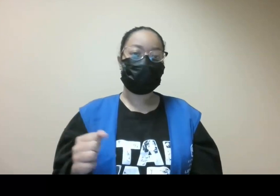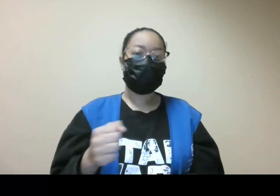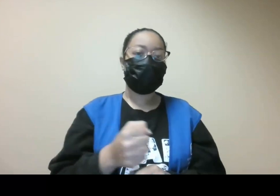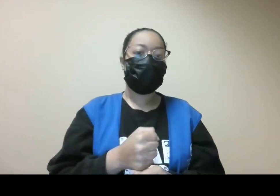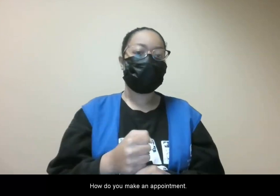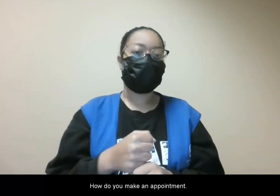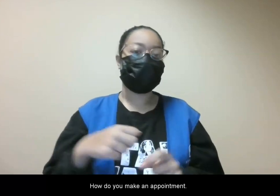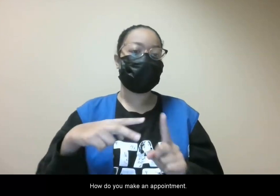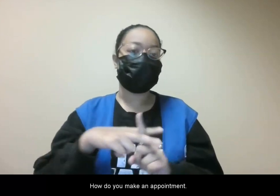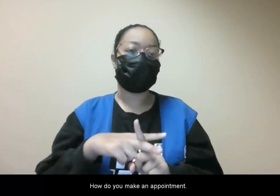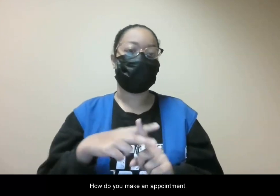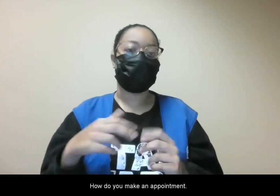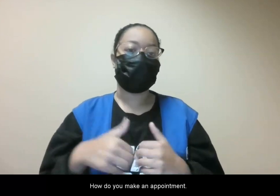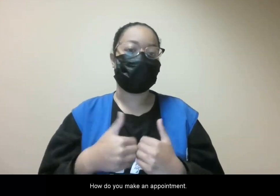So how do you make an appointment?